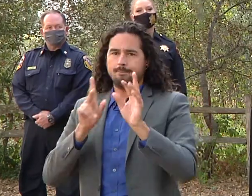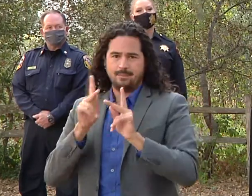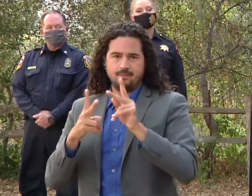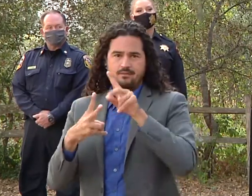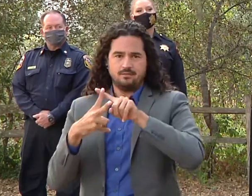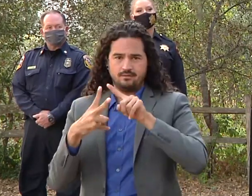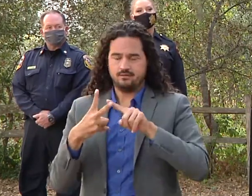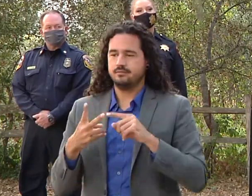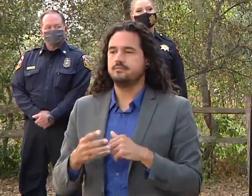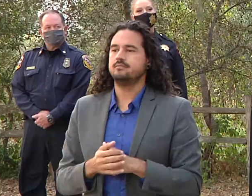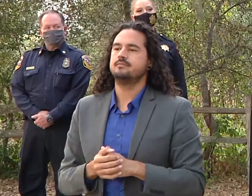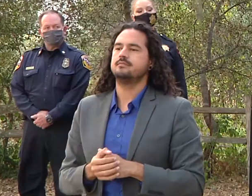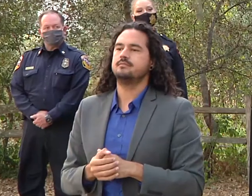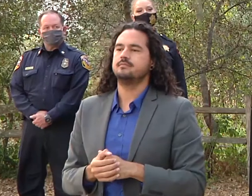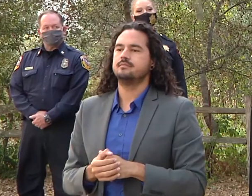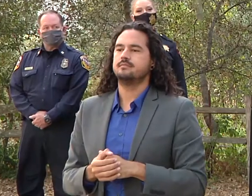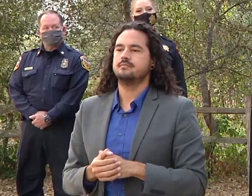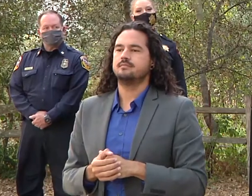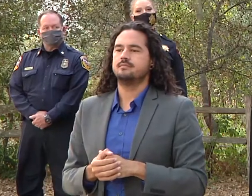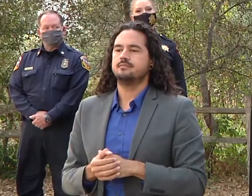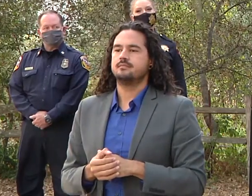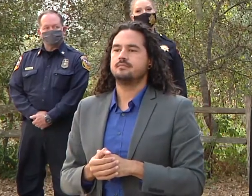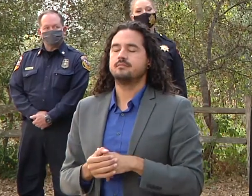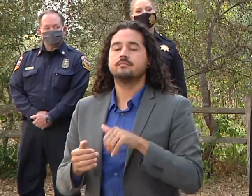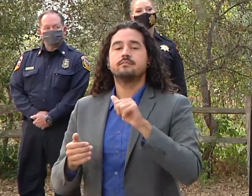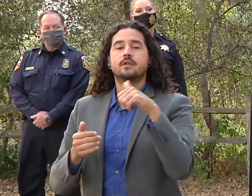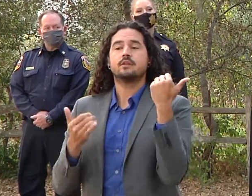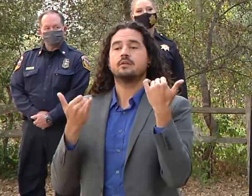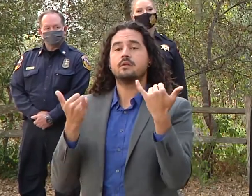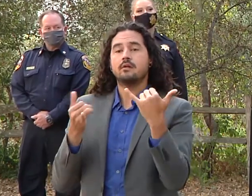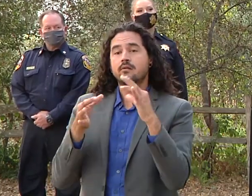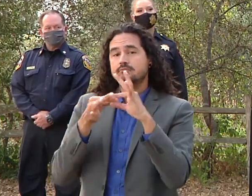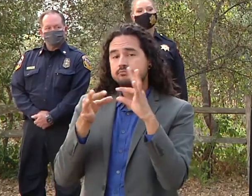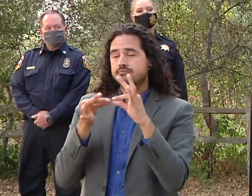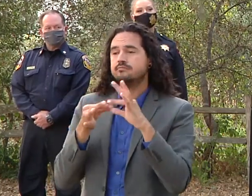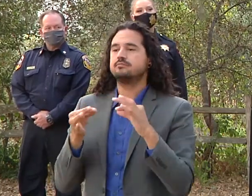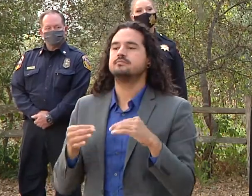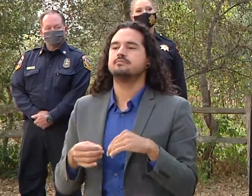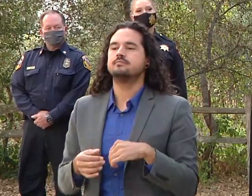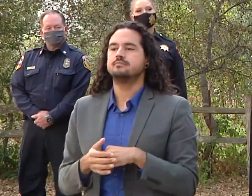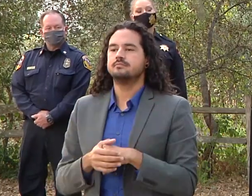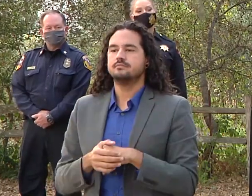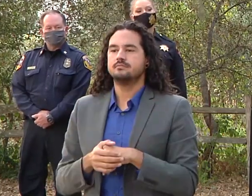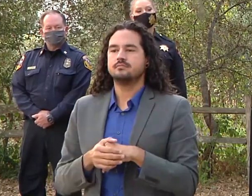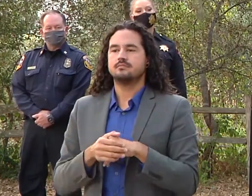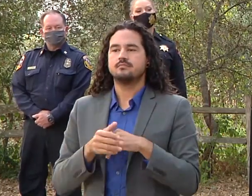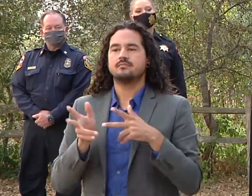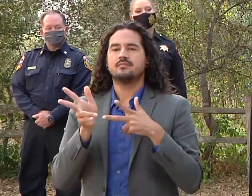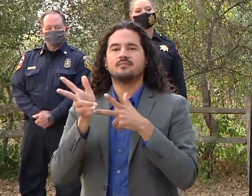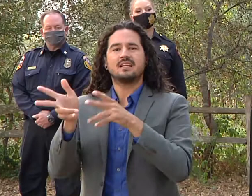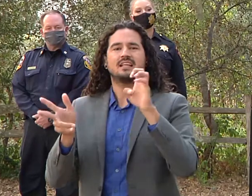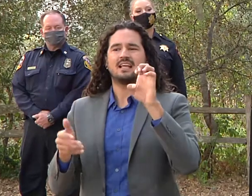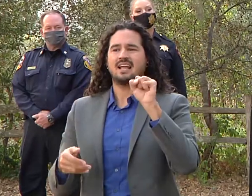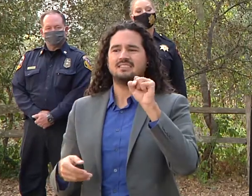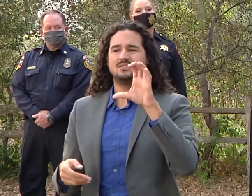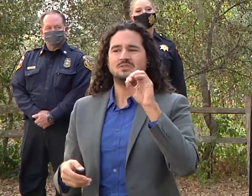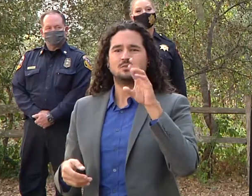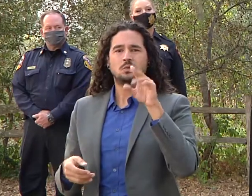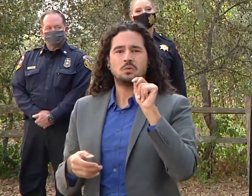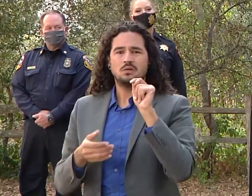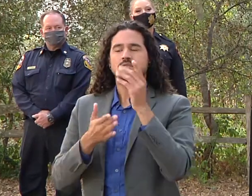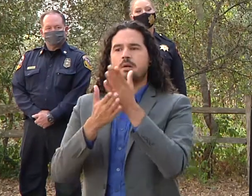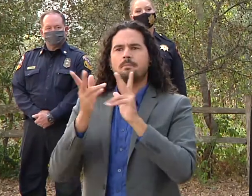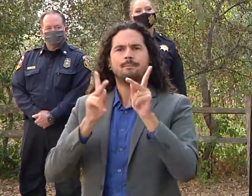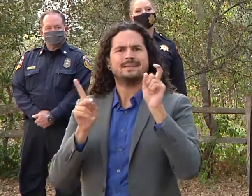uh the other piece i want to touch on briefly is escorts so we have uh you know people absolutely need medication and and things essential to